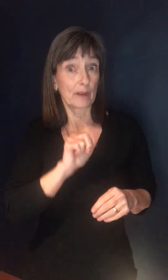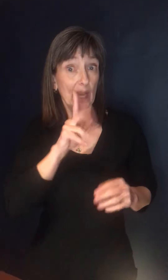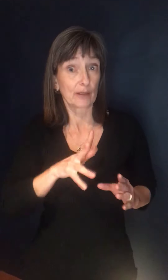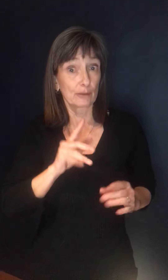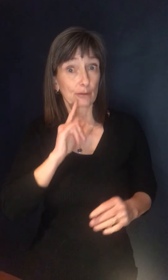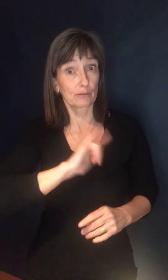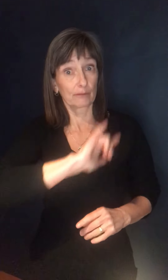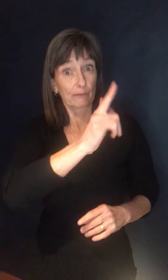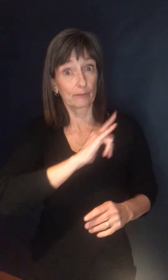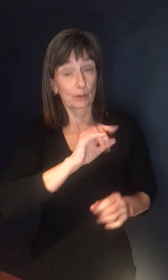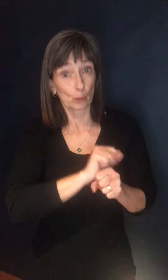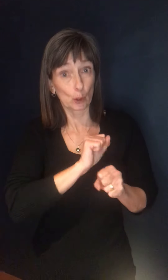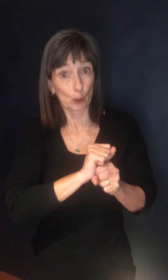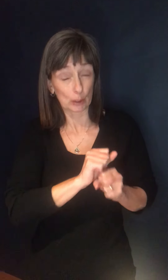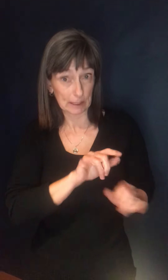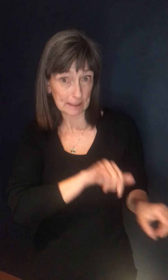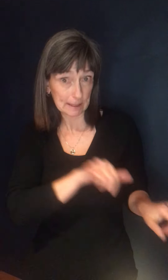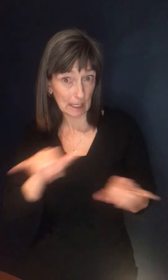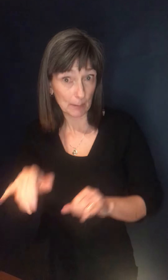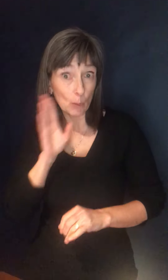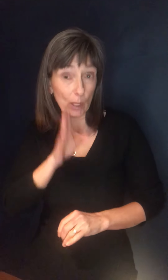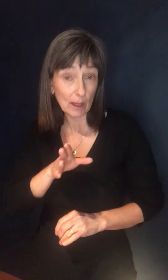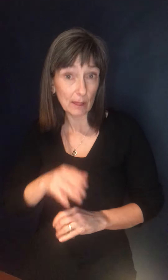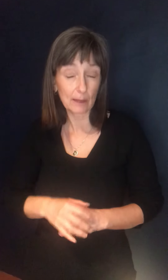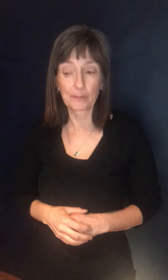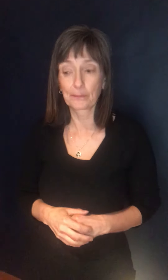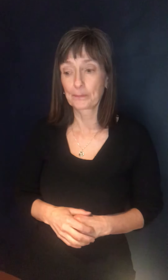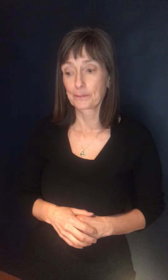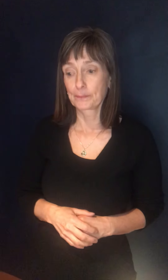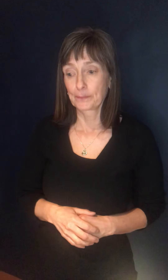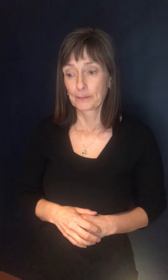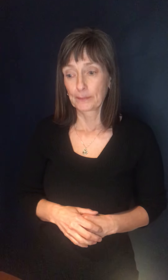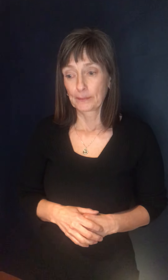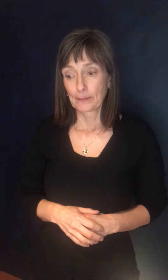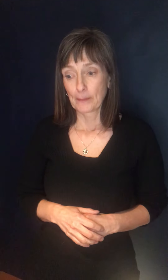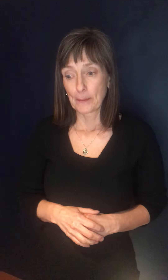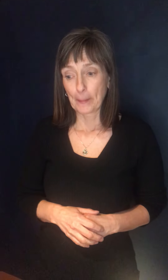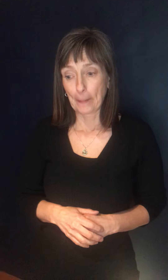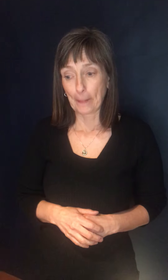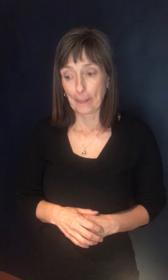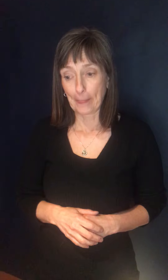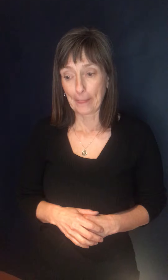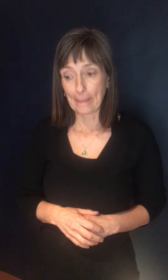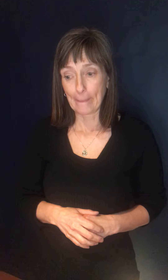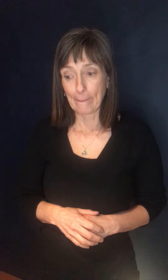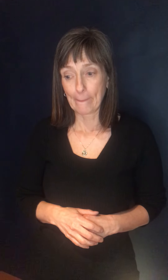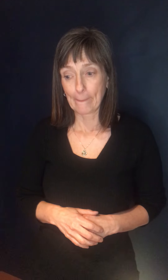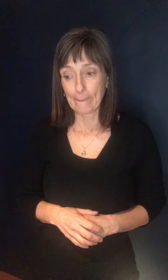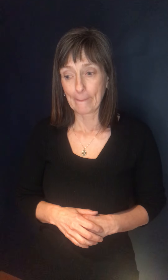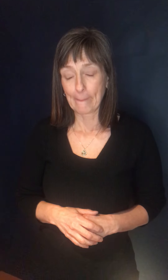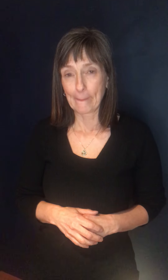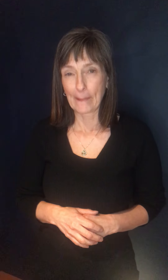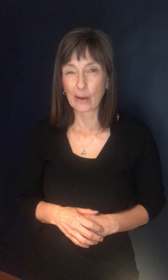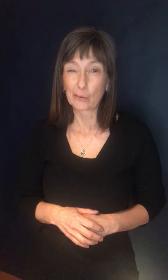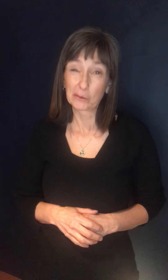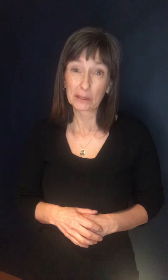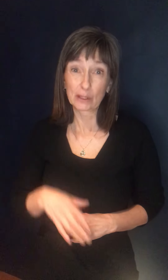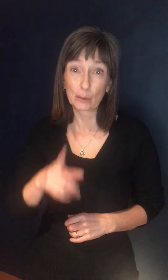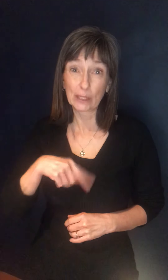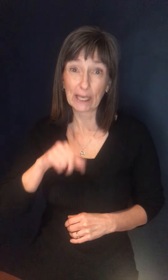Um, so we have to, um, you know, look at that carefully. Uh, it depends on